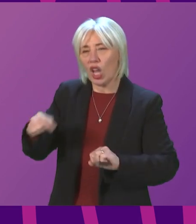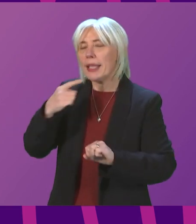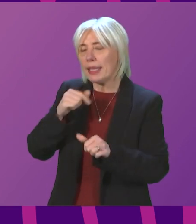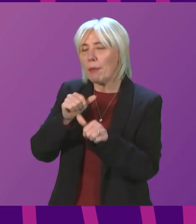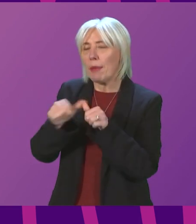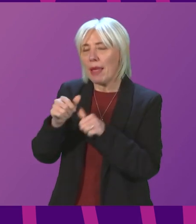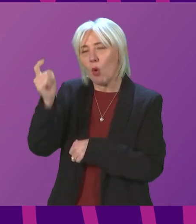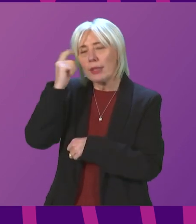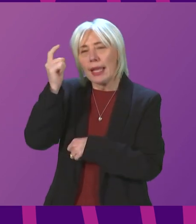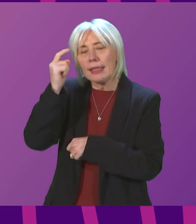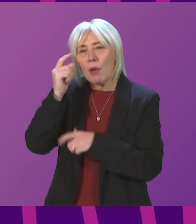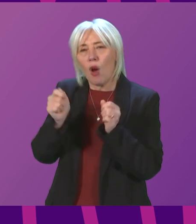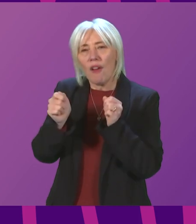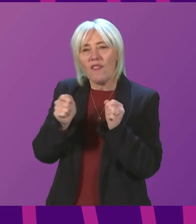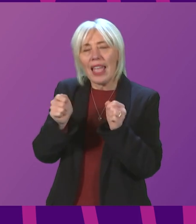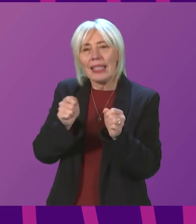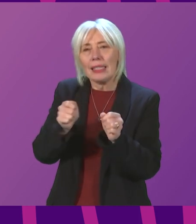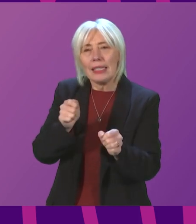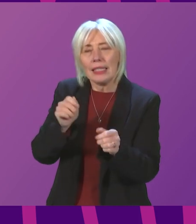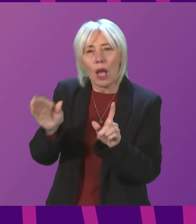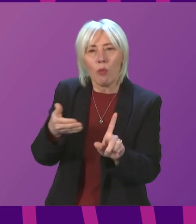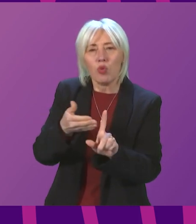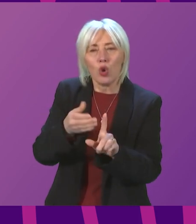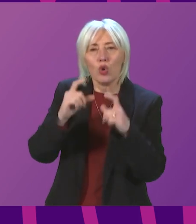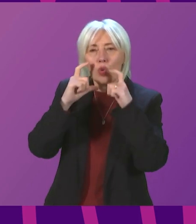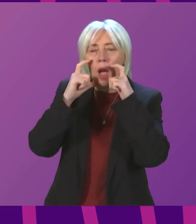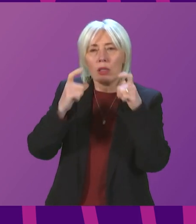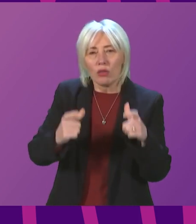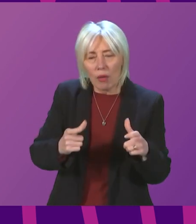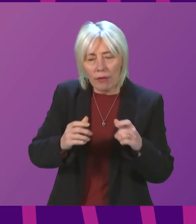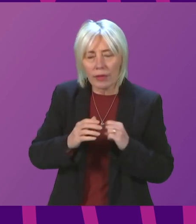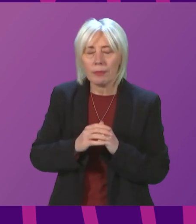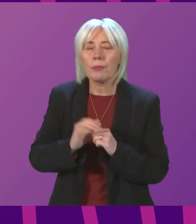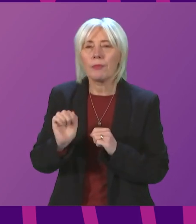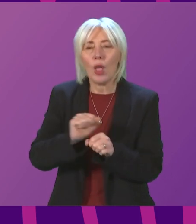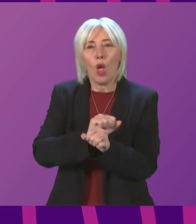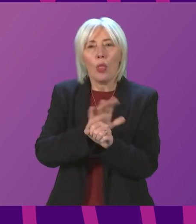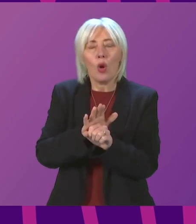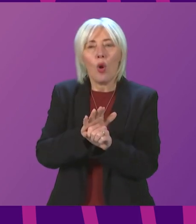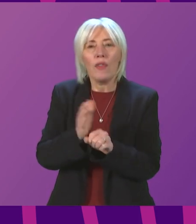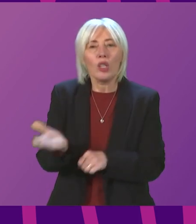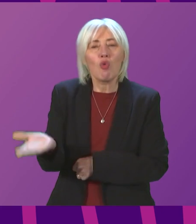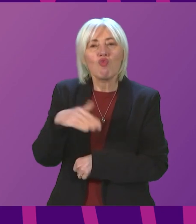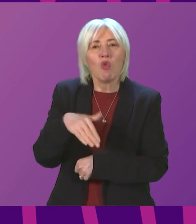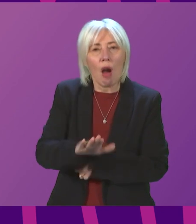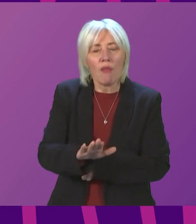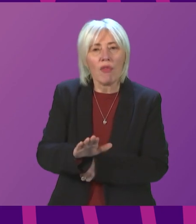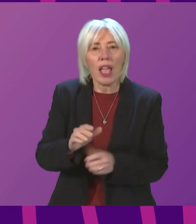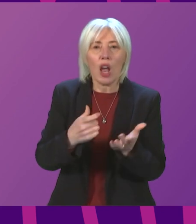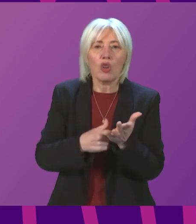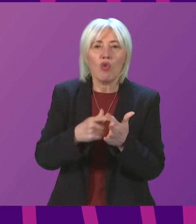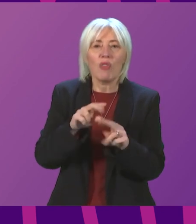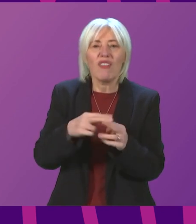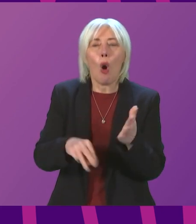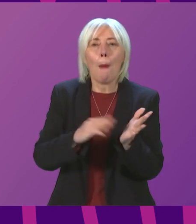approach to lifting restrictions. On the point about the COVID bill, the COVID recovery and reform bill, incidentally,